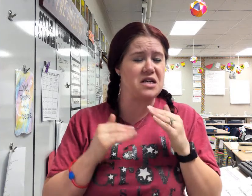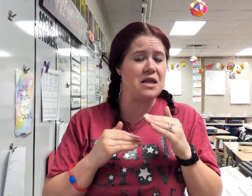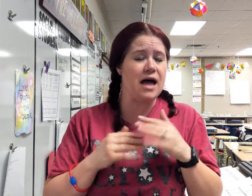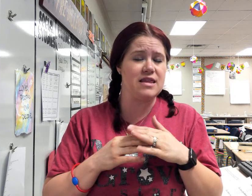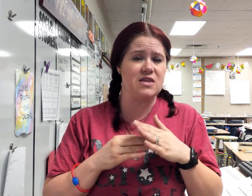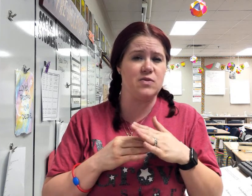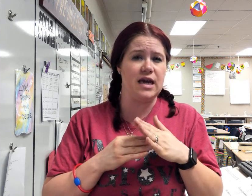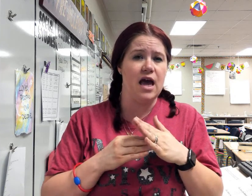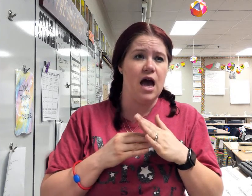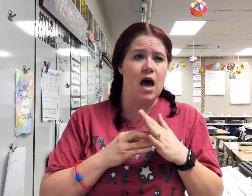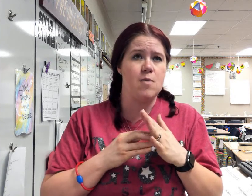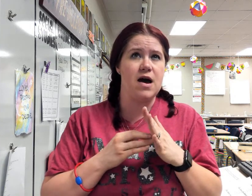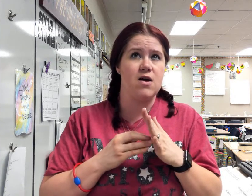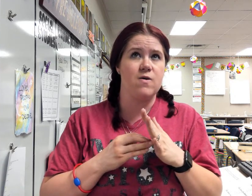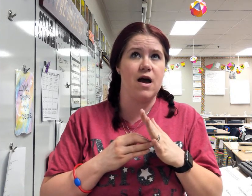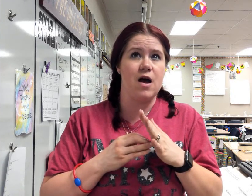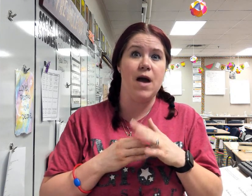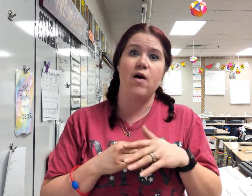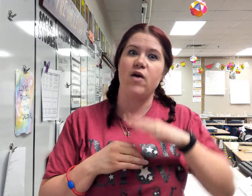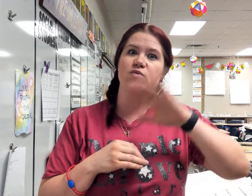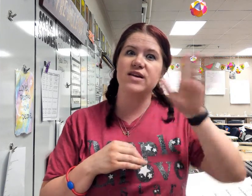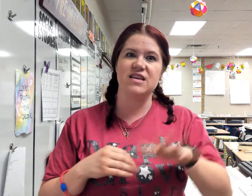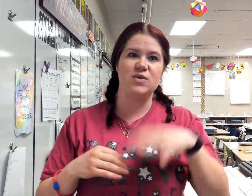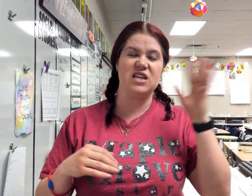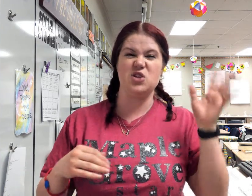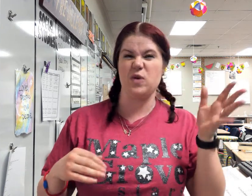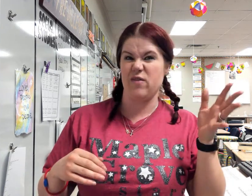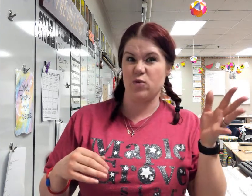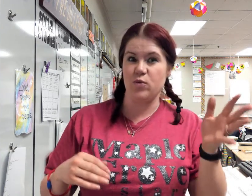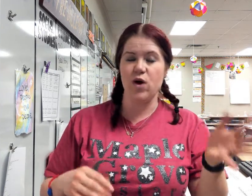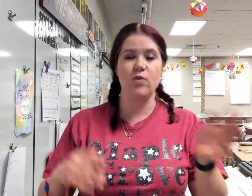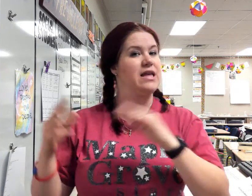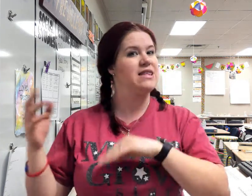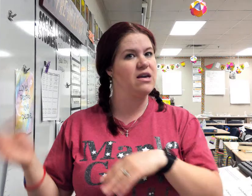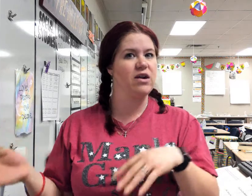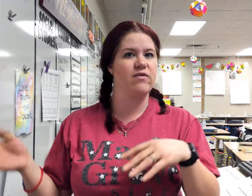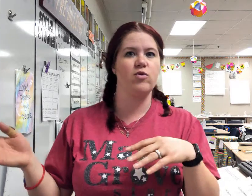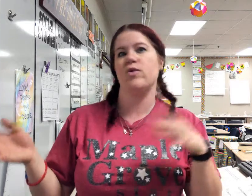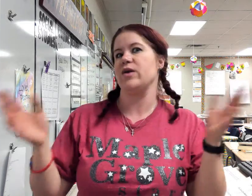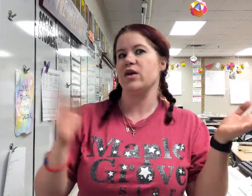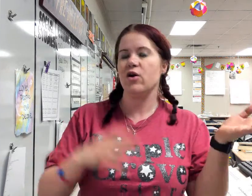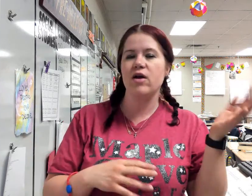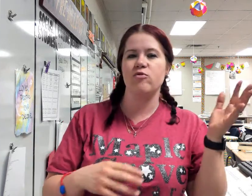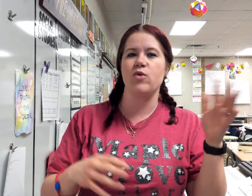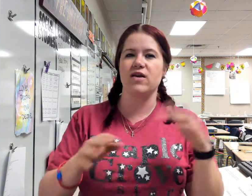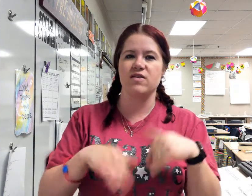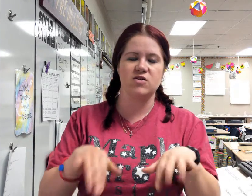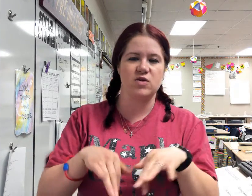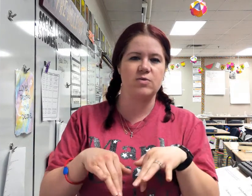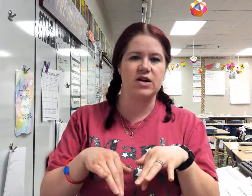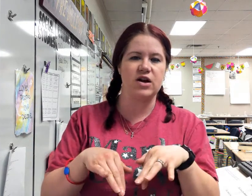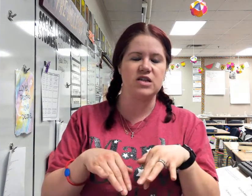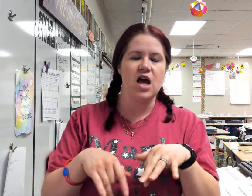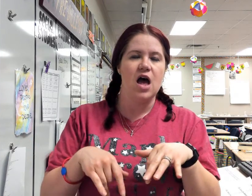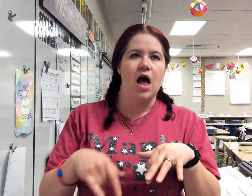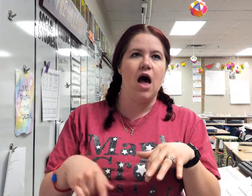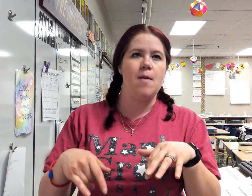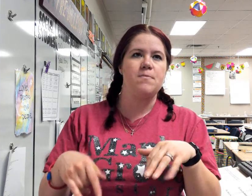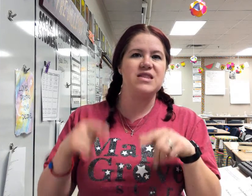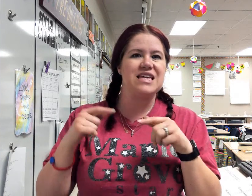a lot this week about, um, how at recess we can do whatever we want. We can say whatever we want. We can go wherever we want as long as we're on the playground. Um, but